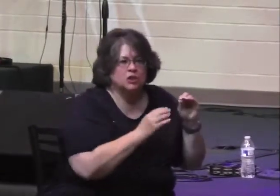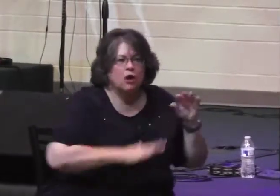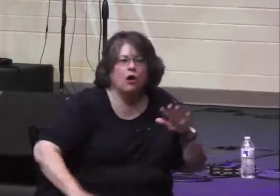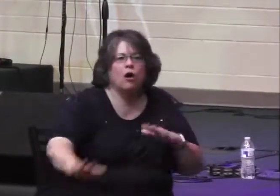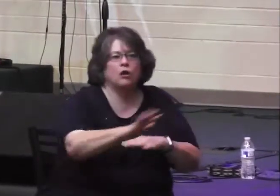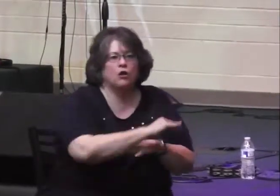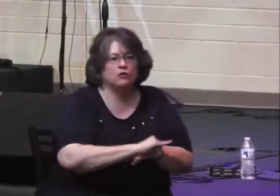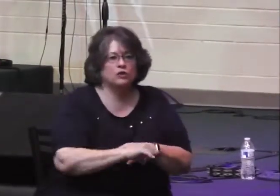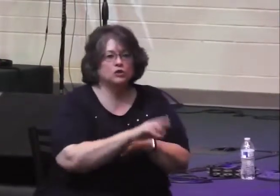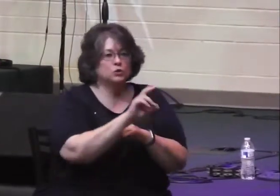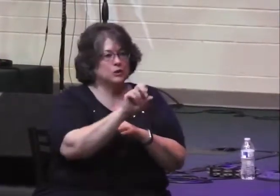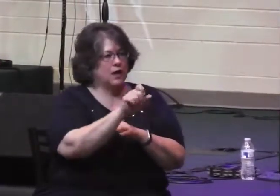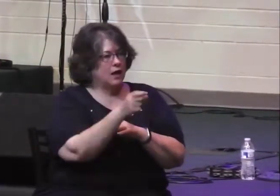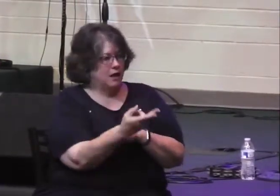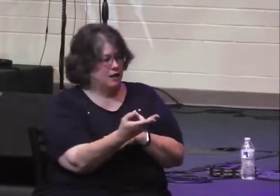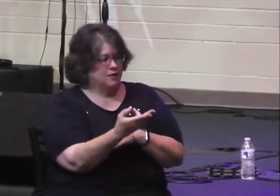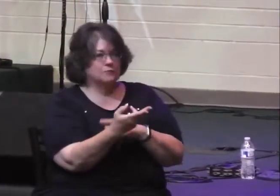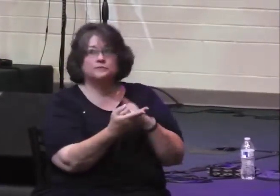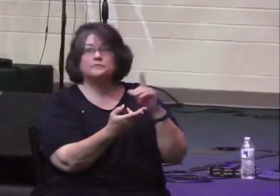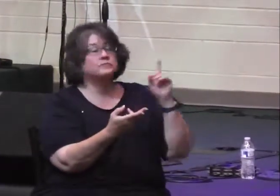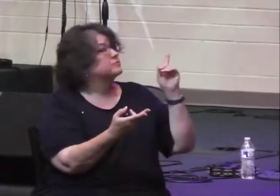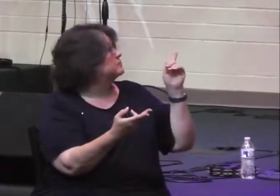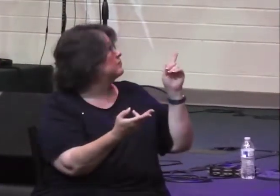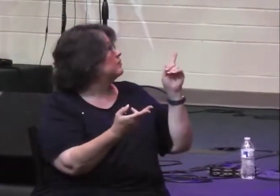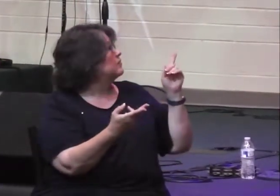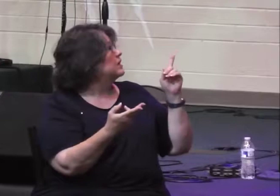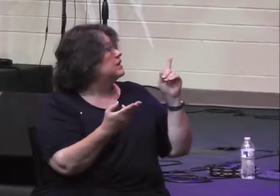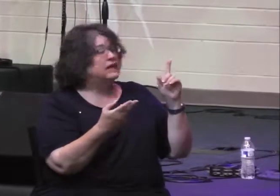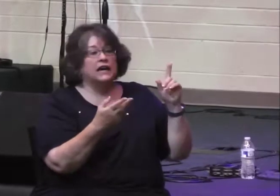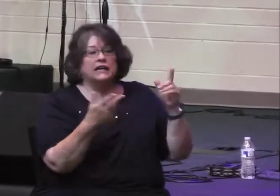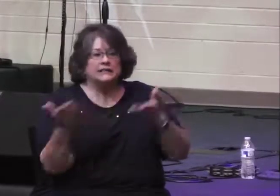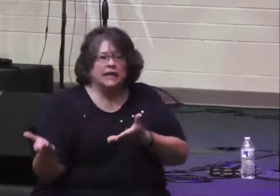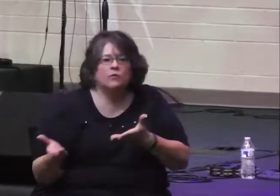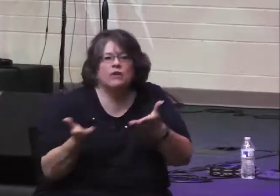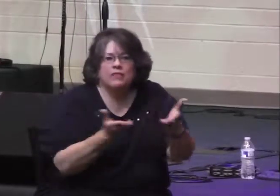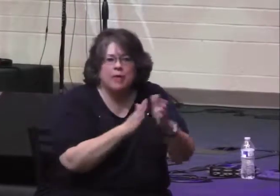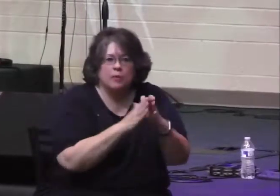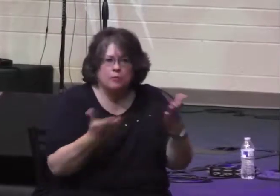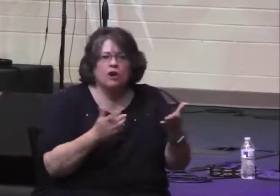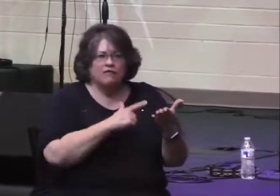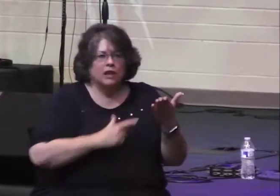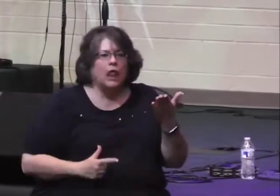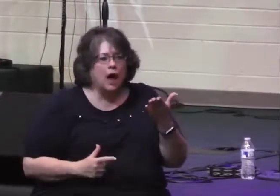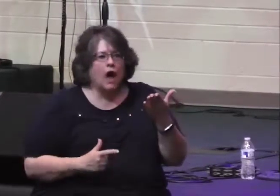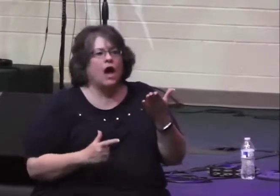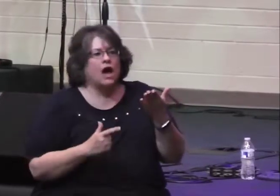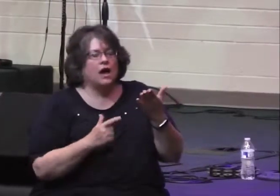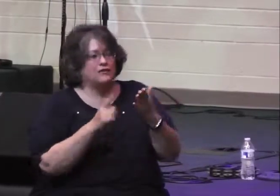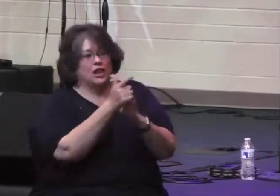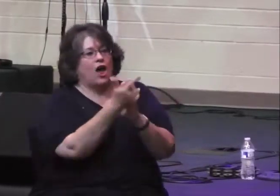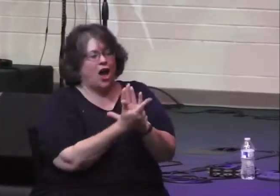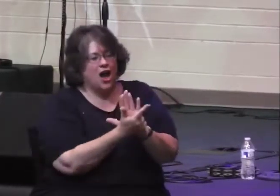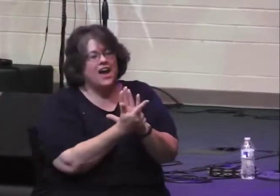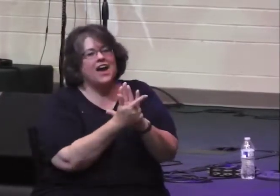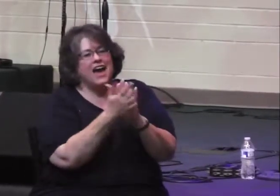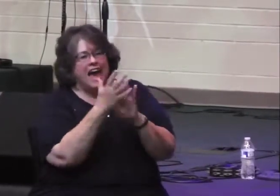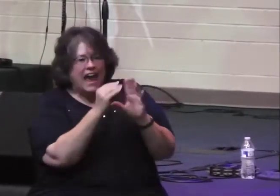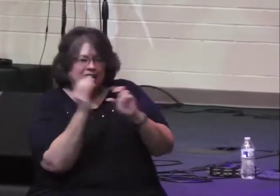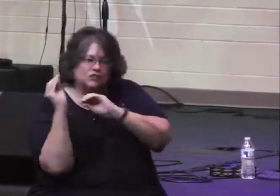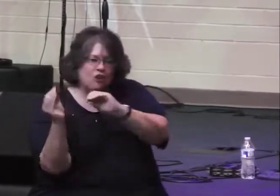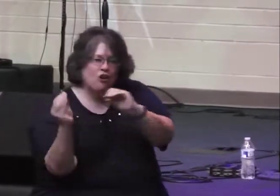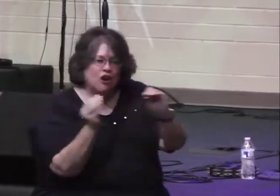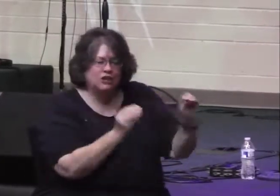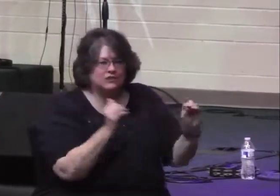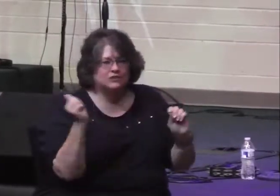tells us what they did. They taught throughout Judah, taking with them the book of the law of the Lord. They went around to all the